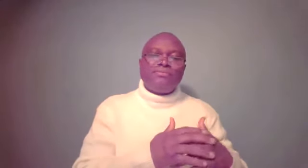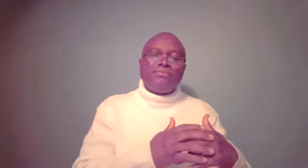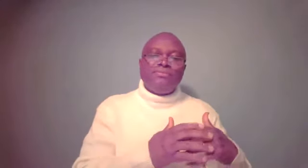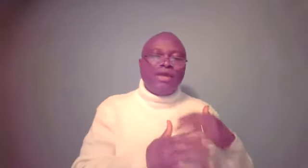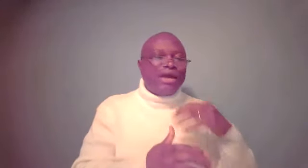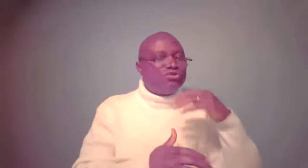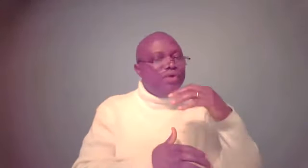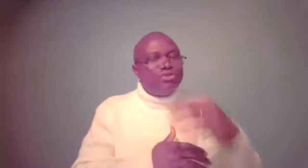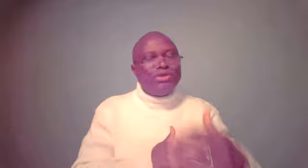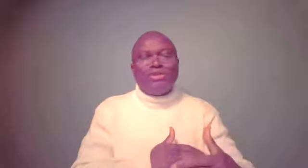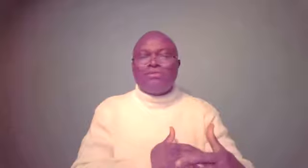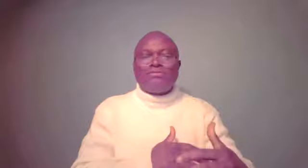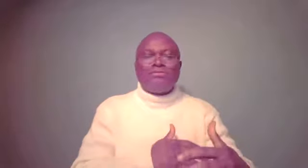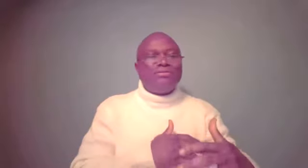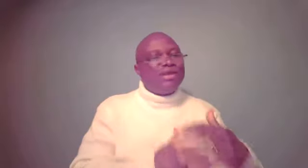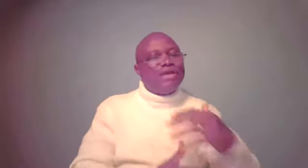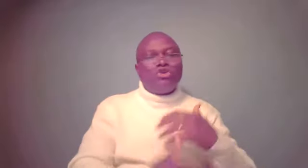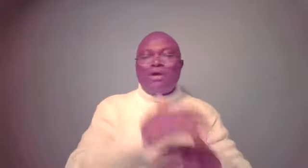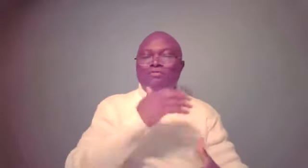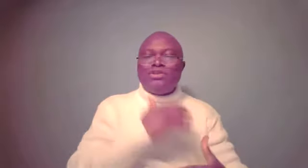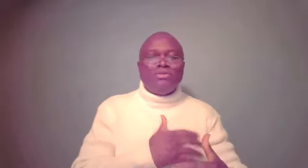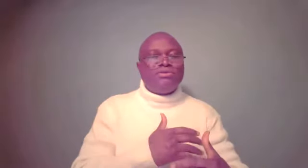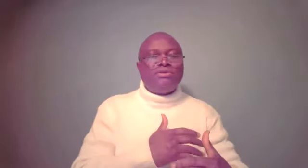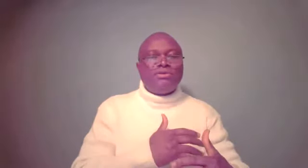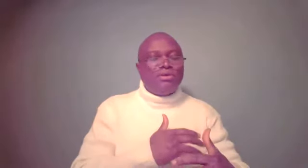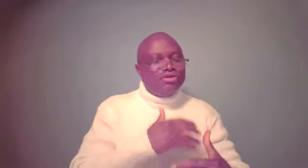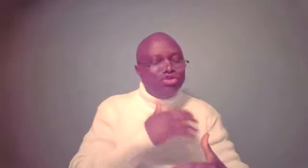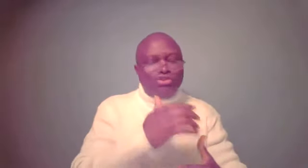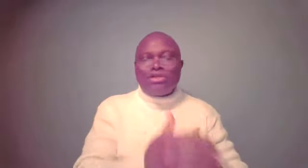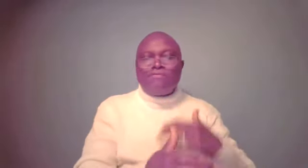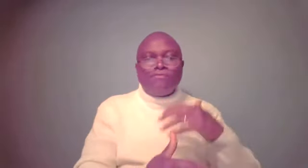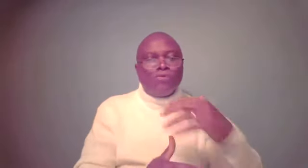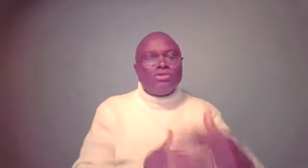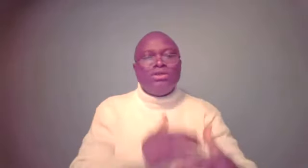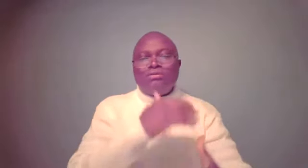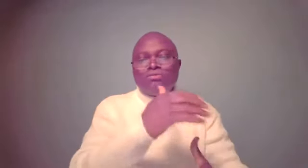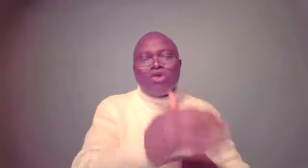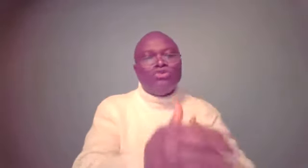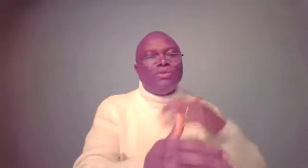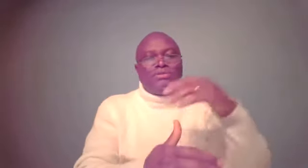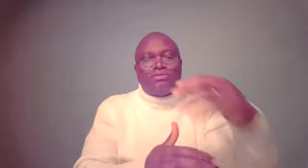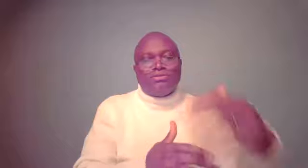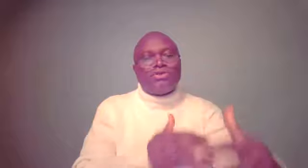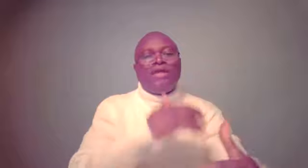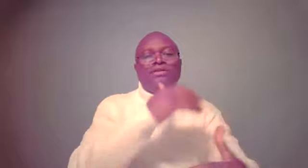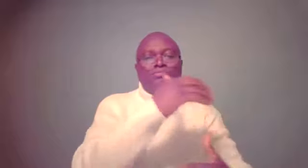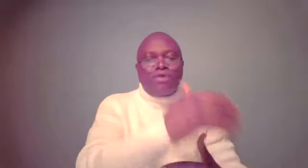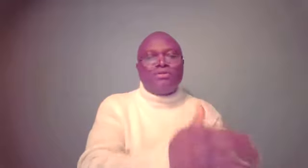They had to go into Egypt. They had to come out of Egypt. And Joseph was the conduit. And his brothers